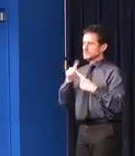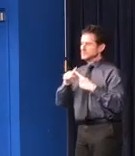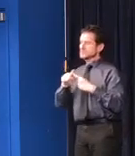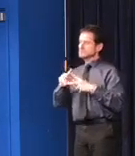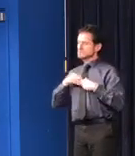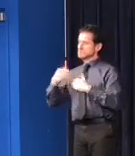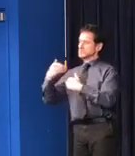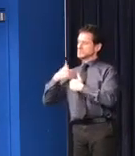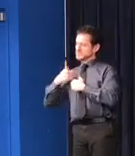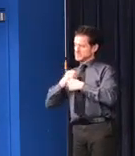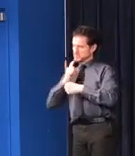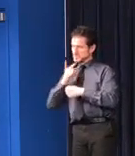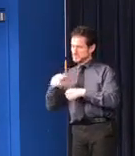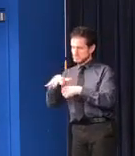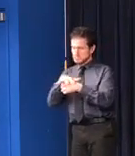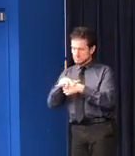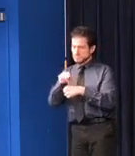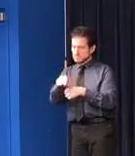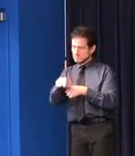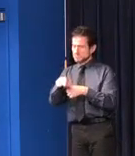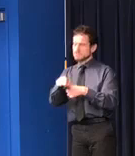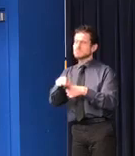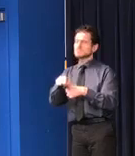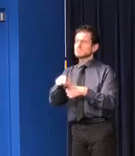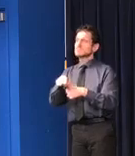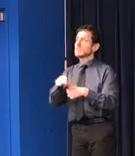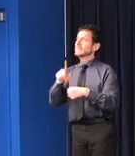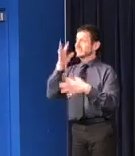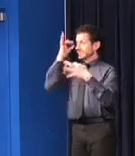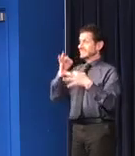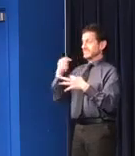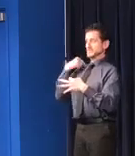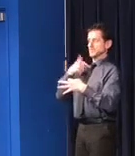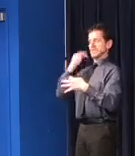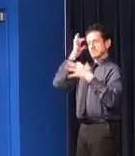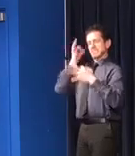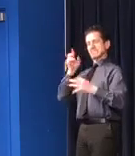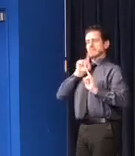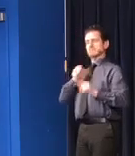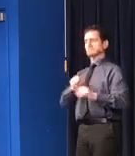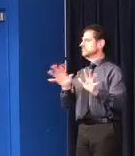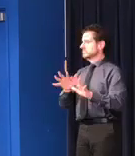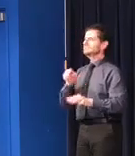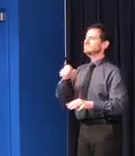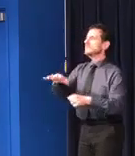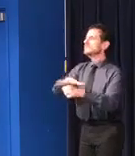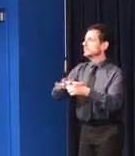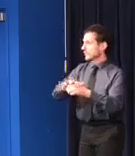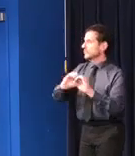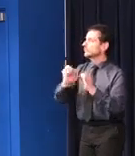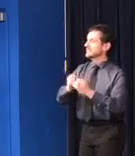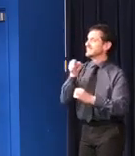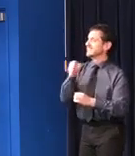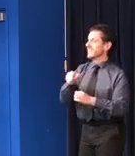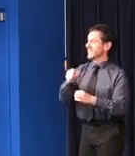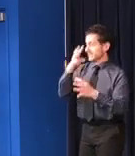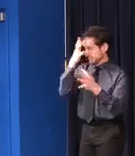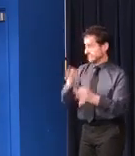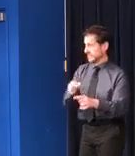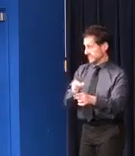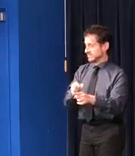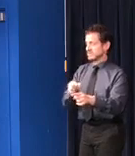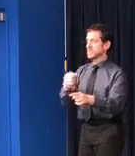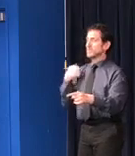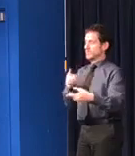and ensure locally-driven decision-making. These organizations know their neighbors and their community